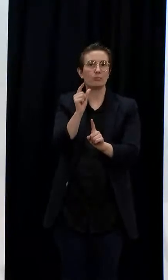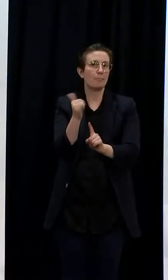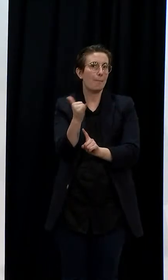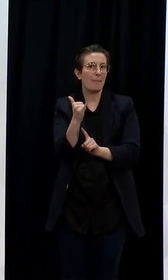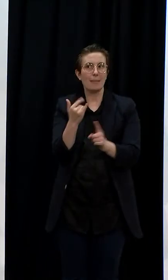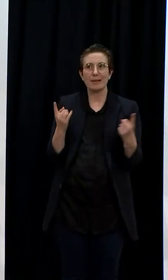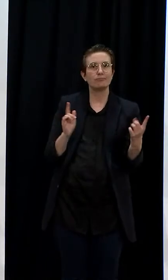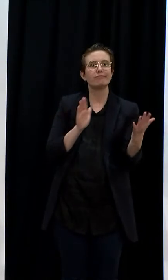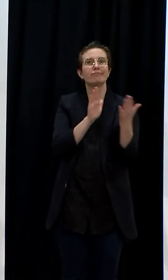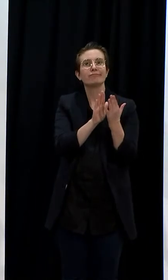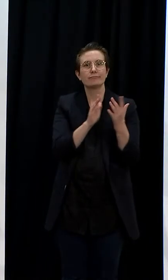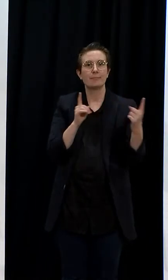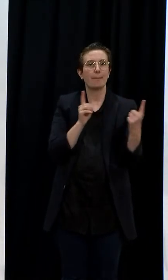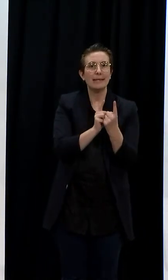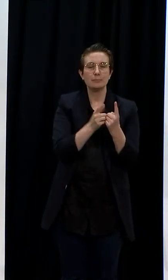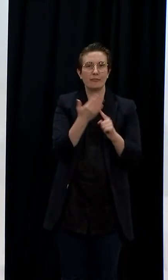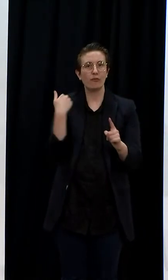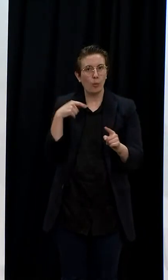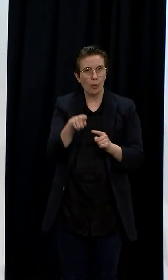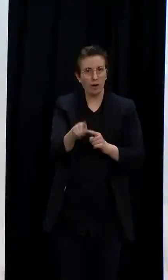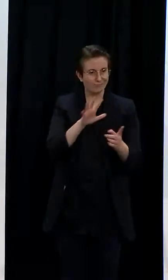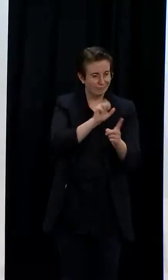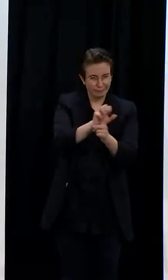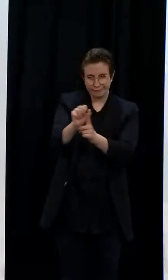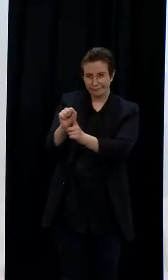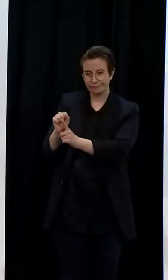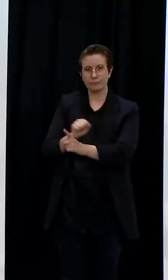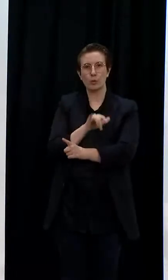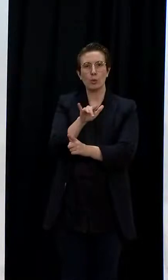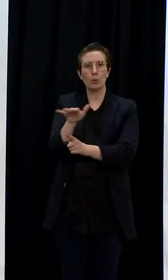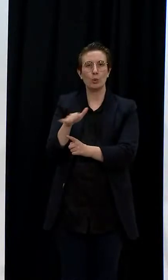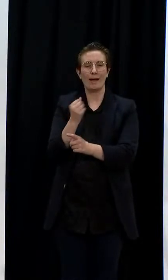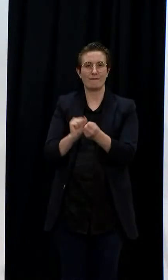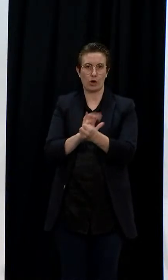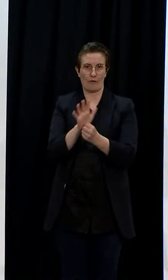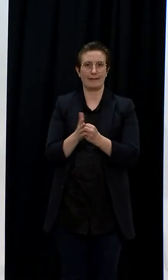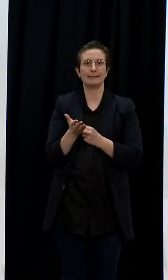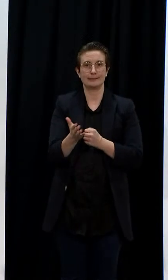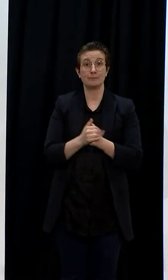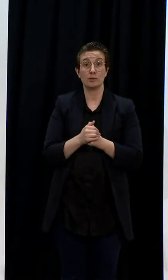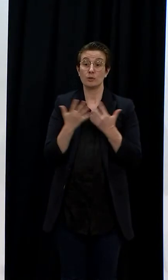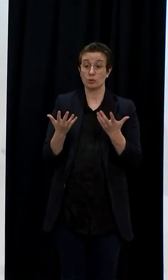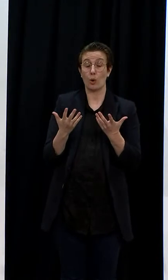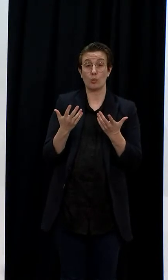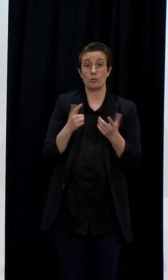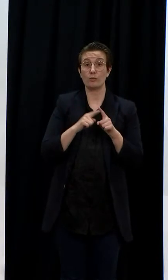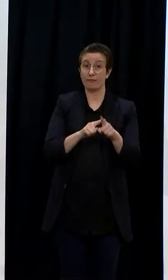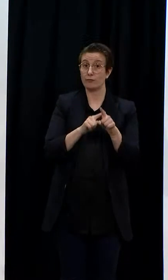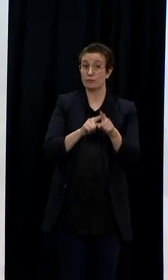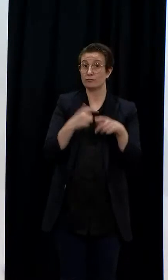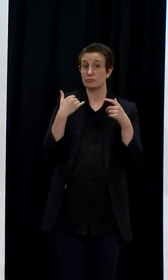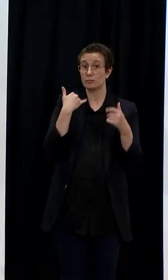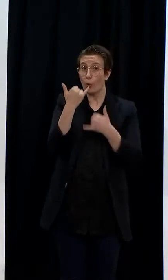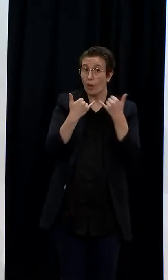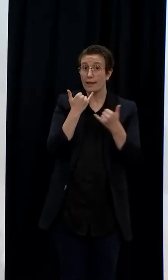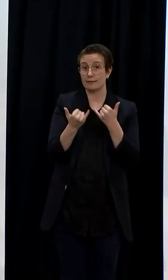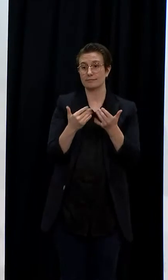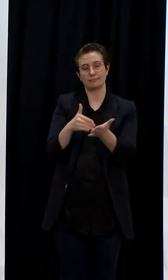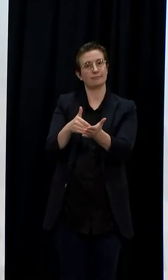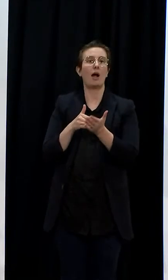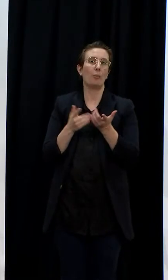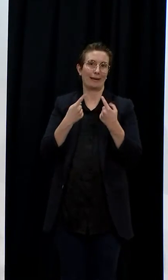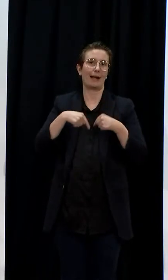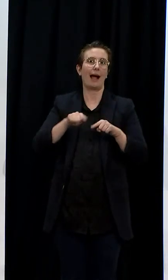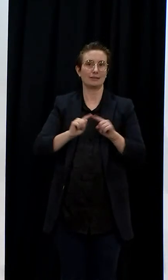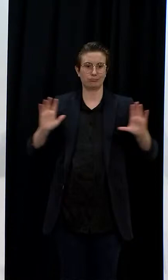and isolation is really supporting us as we try and stop the spread beyond that. So not only has lockdown stopped that